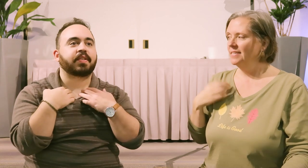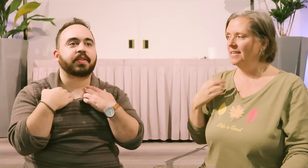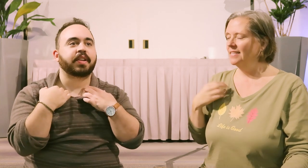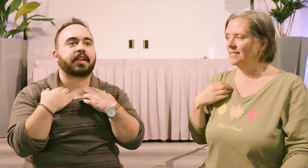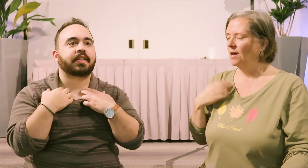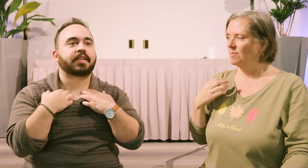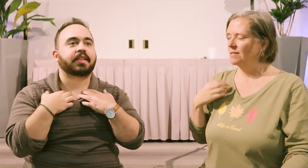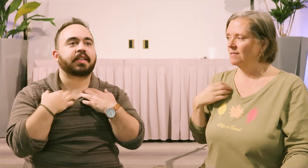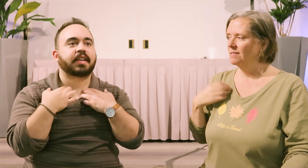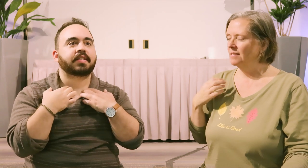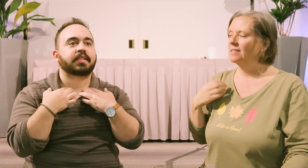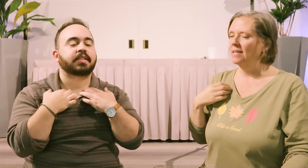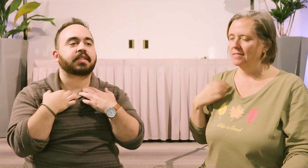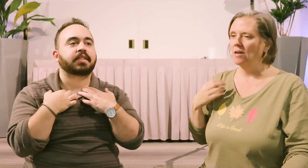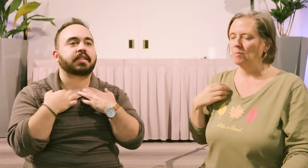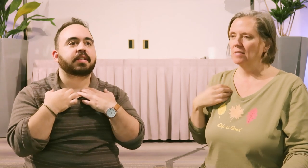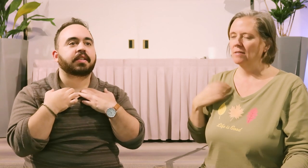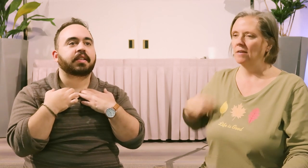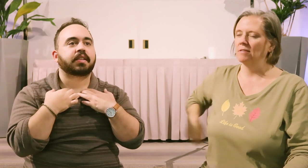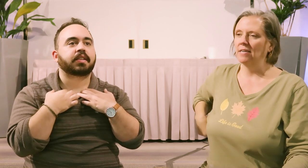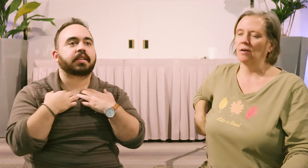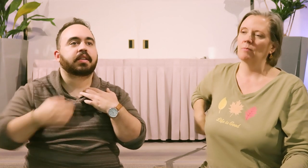household. Yeah, that's the obstacle. Yes. That's the obstacle. Under the arm.